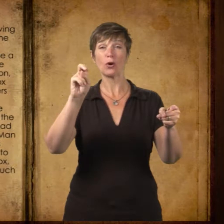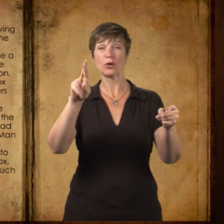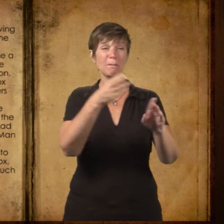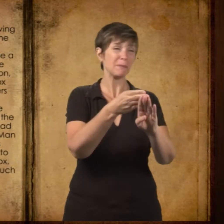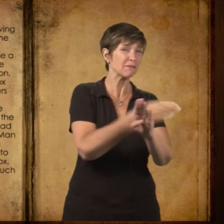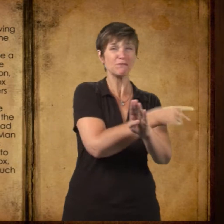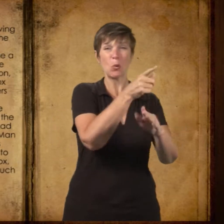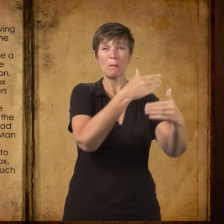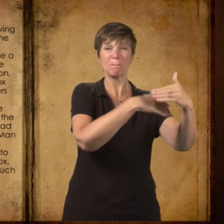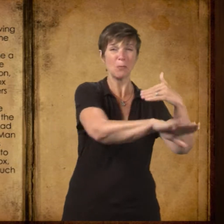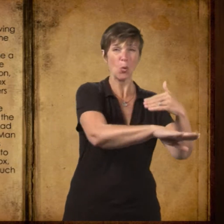old man Warner,